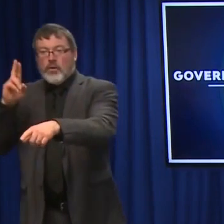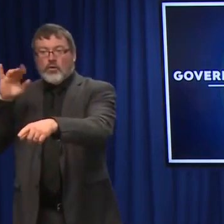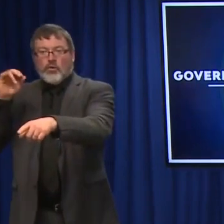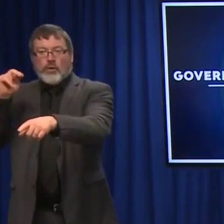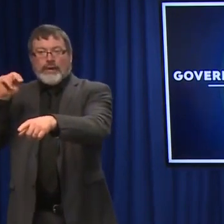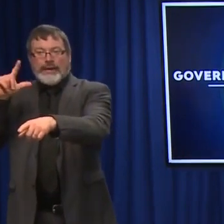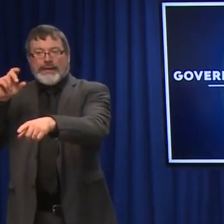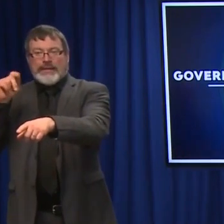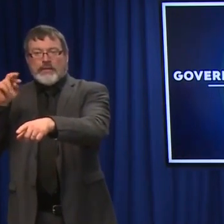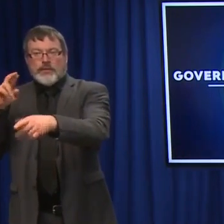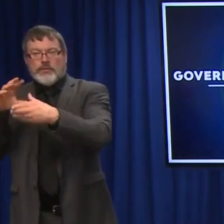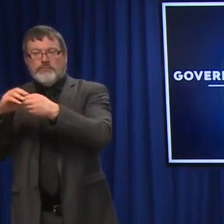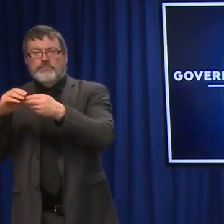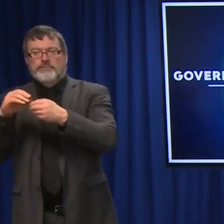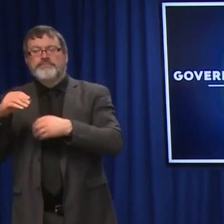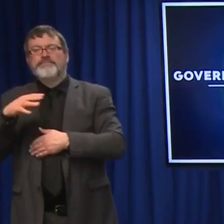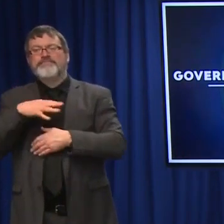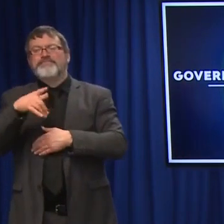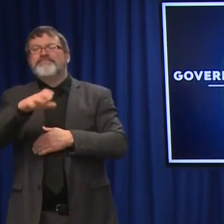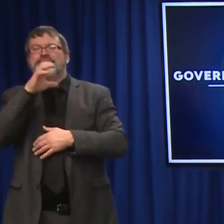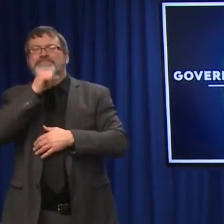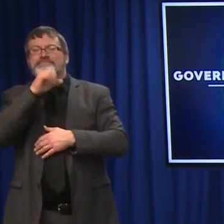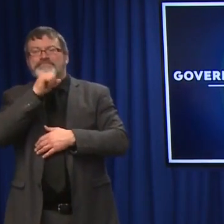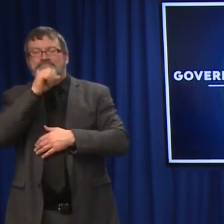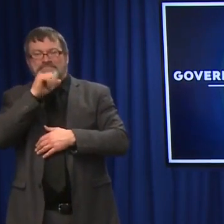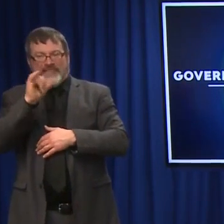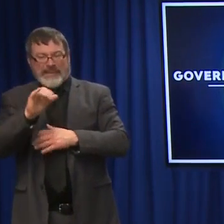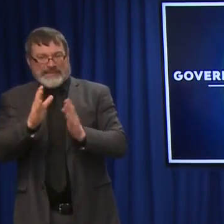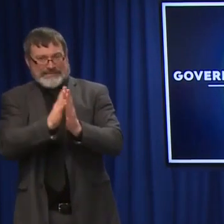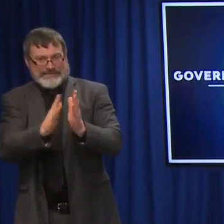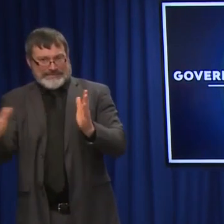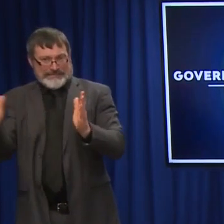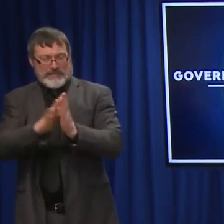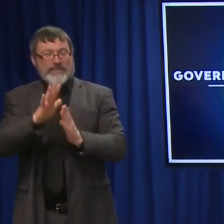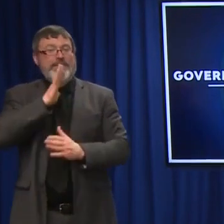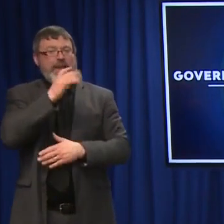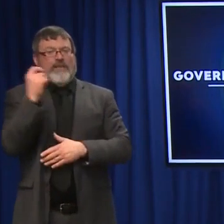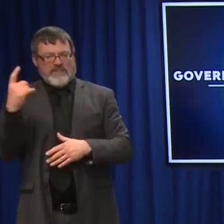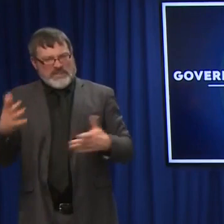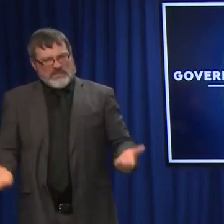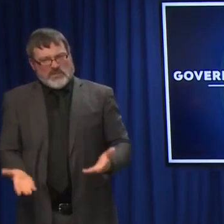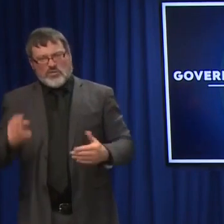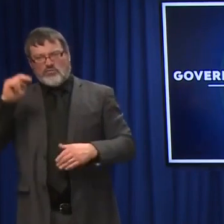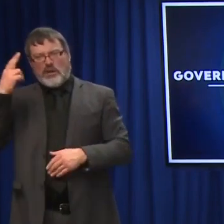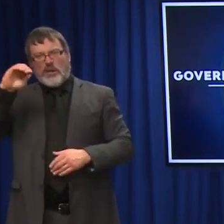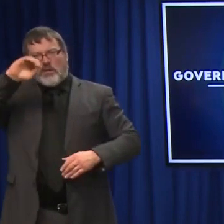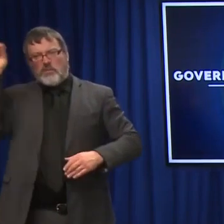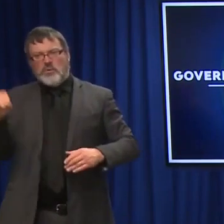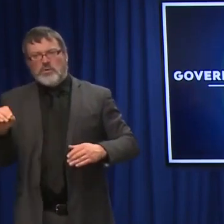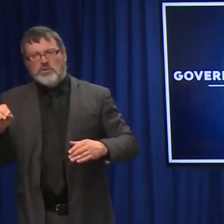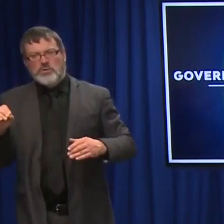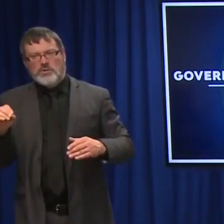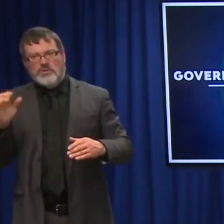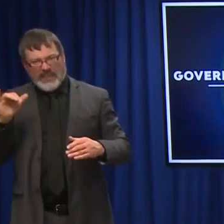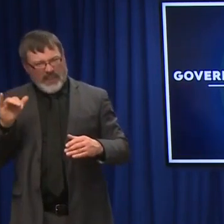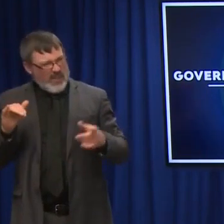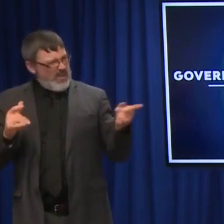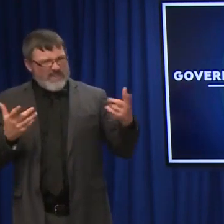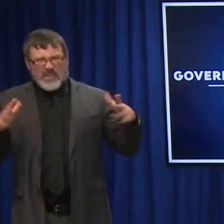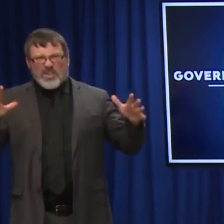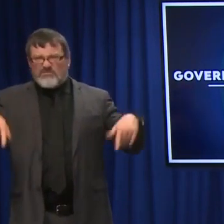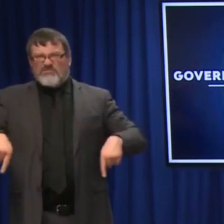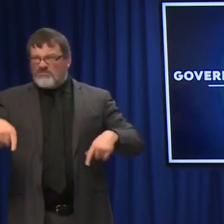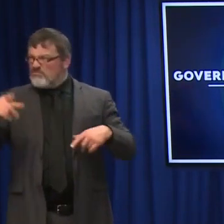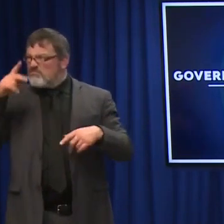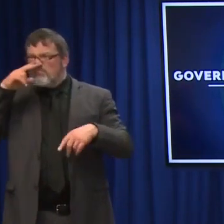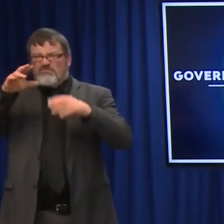And I guess given which at first had a pediatric death in this state, do you hope that